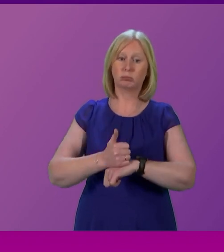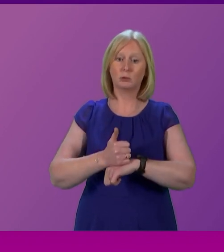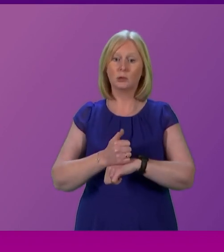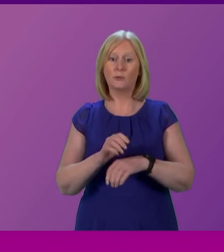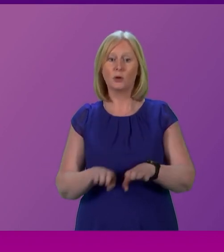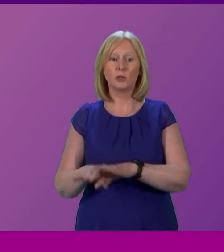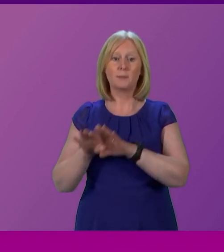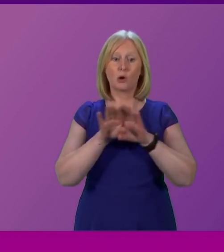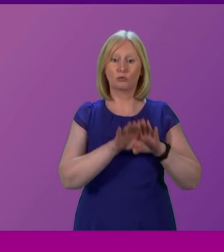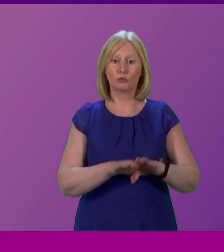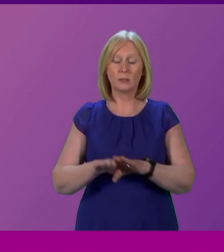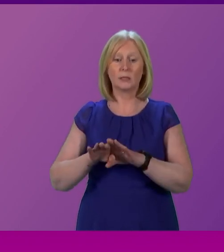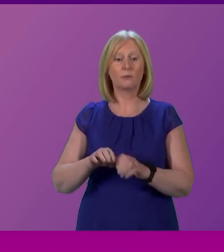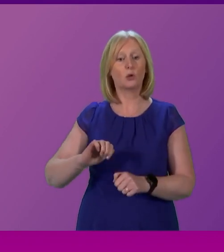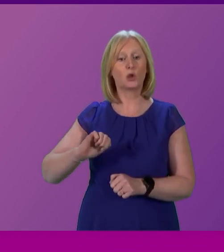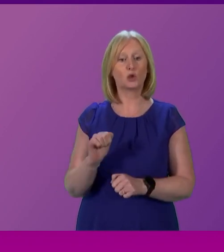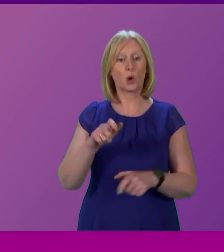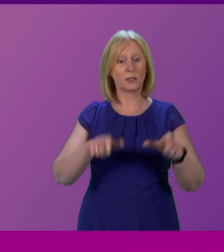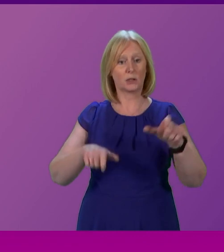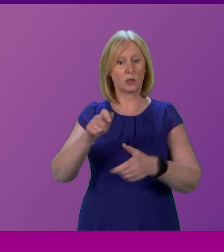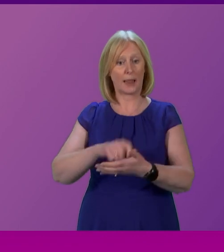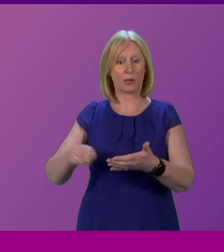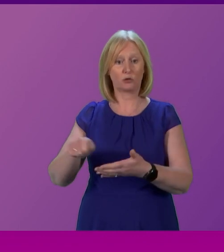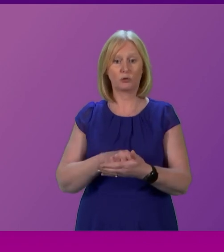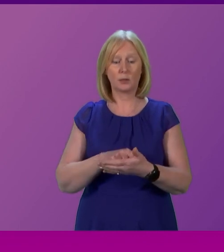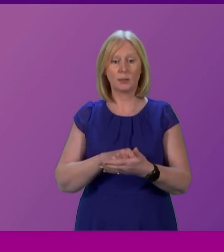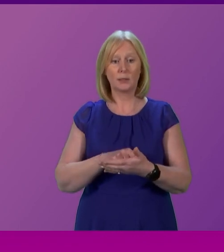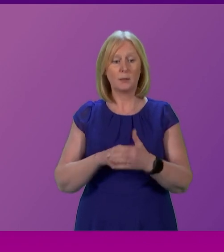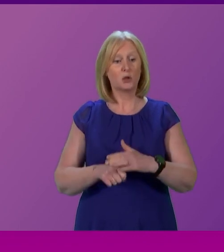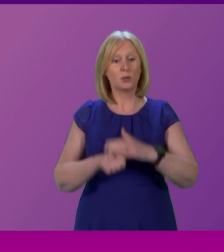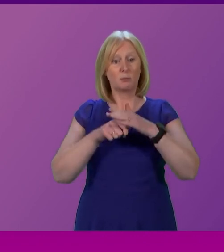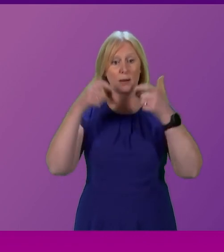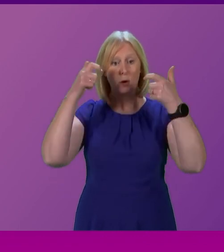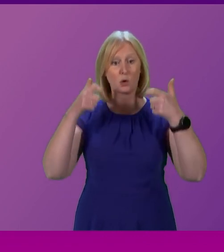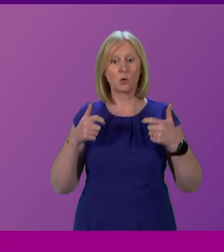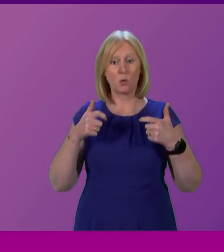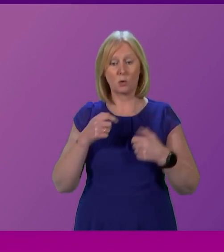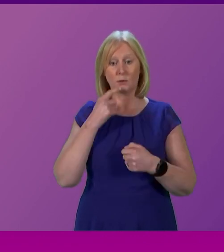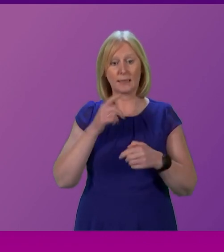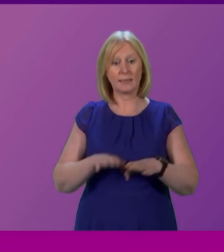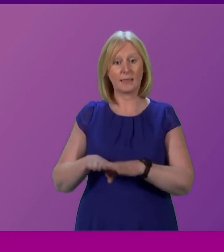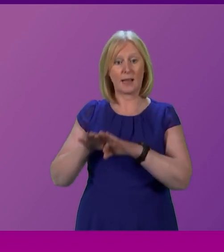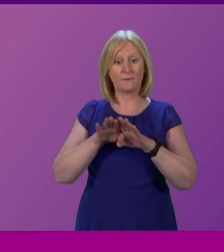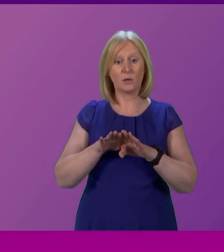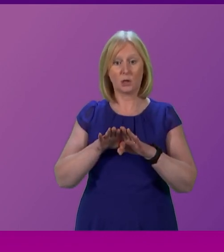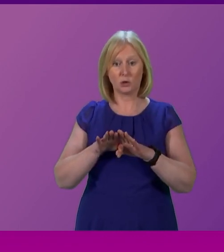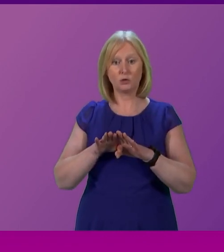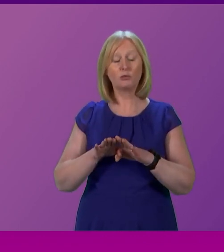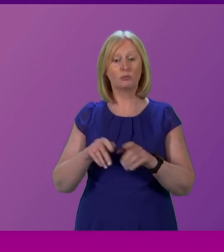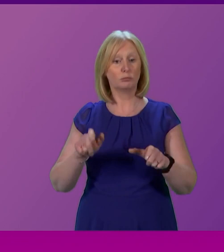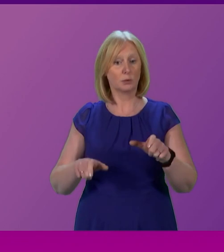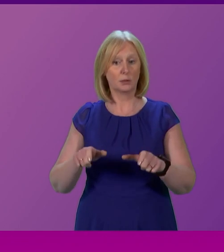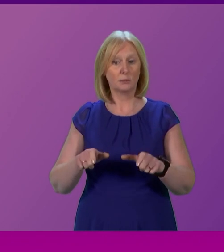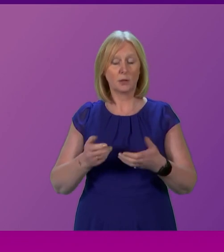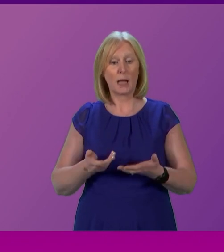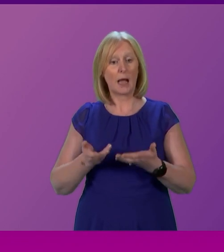expression of the view of the Scottish electorate. Unfortunately, the Supreme Court ruled that under our devolution settlement, a referendum to allow such